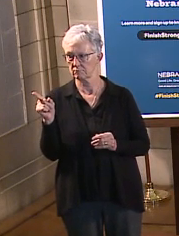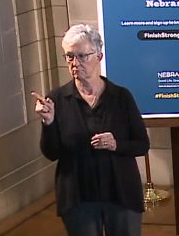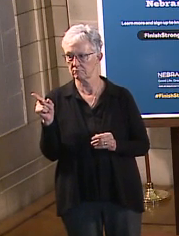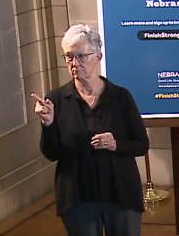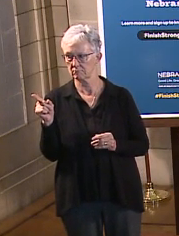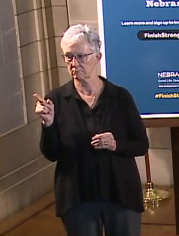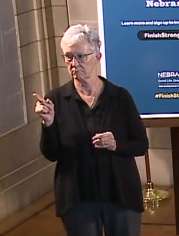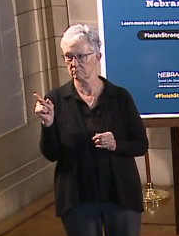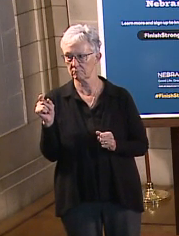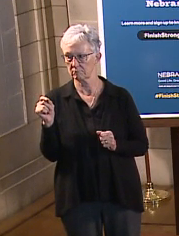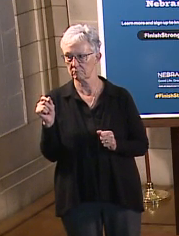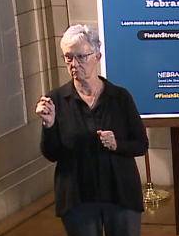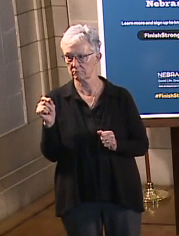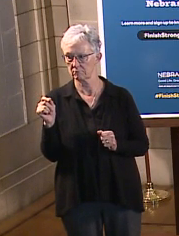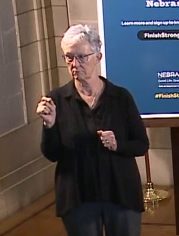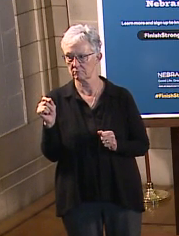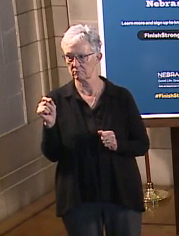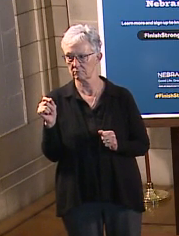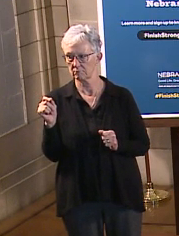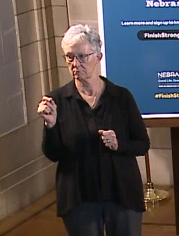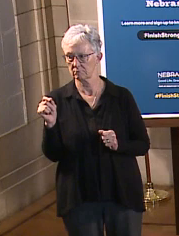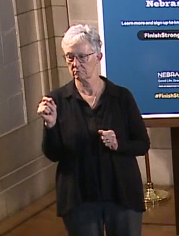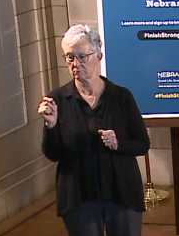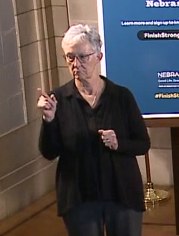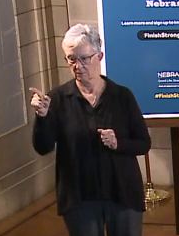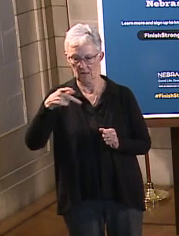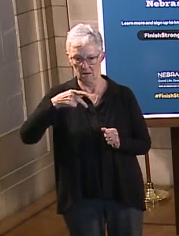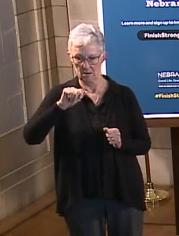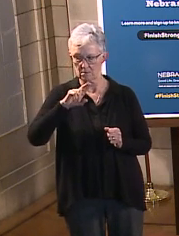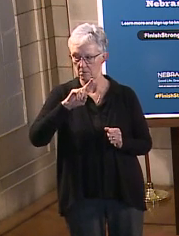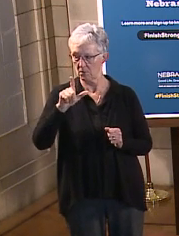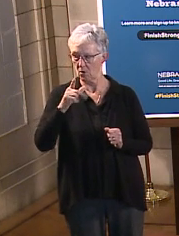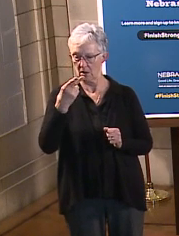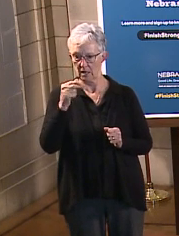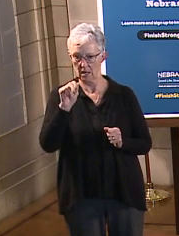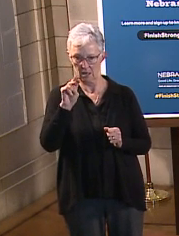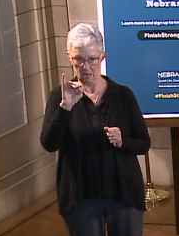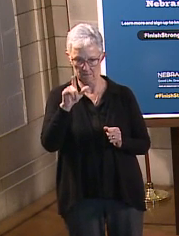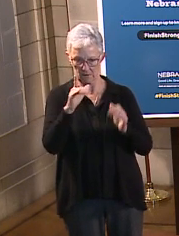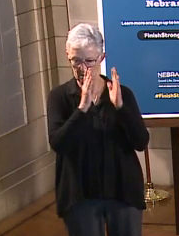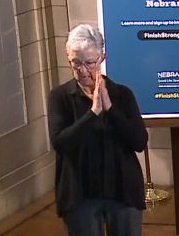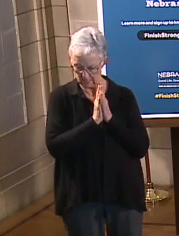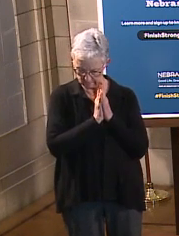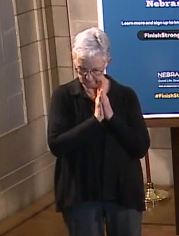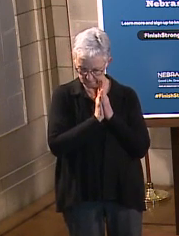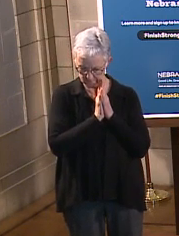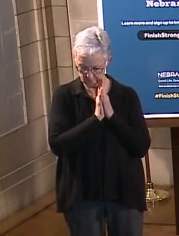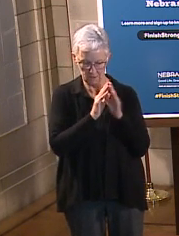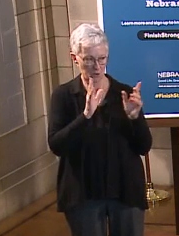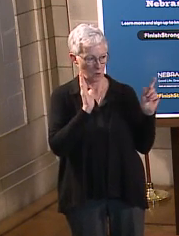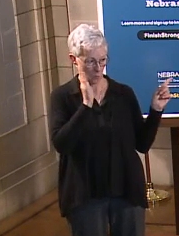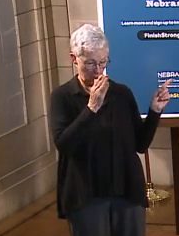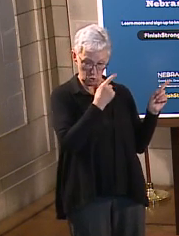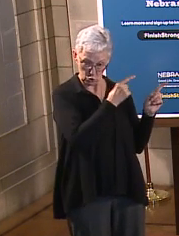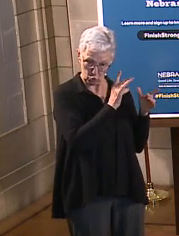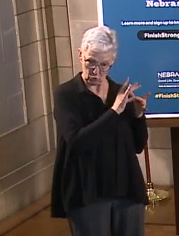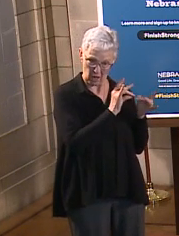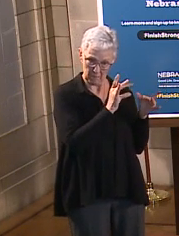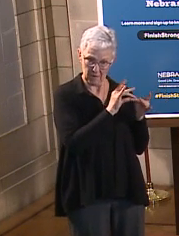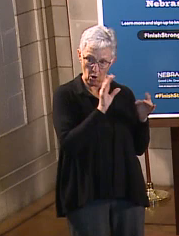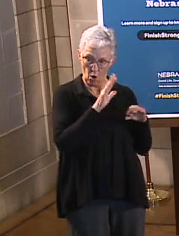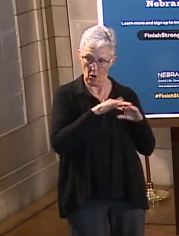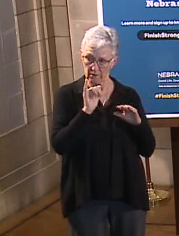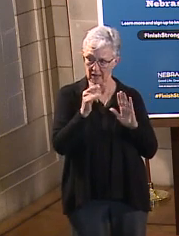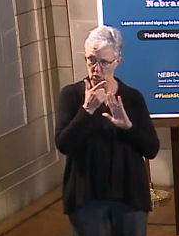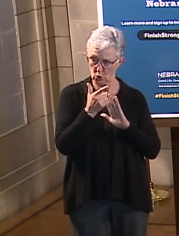The decision denied is denied the transportation. So Paul Hamill is asking, can I comment on the litigation with regard